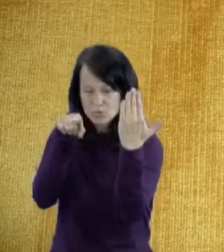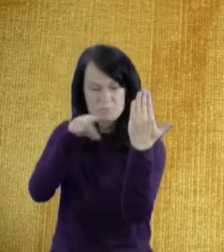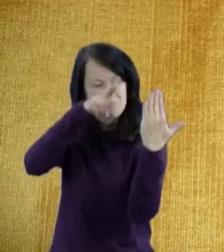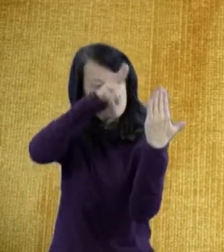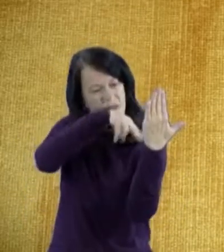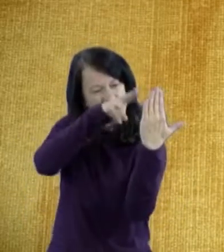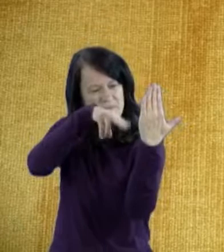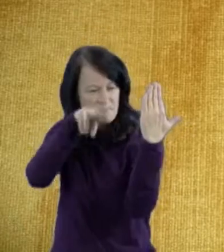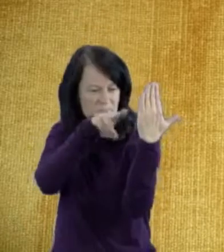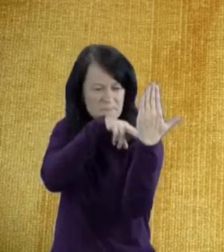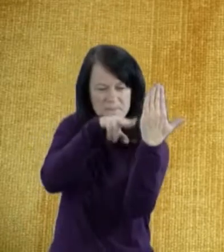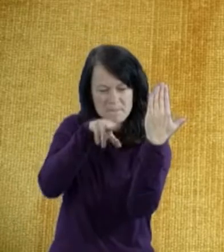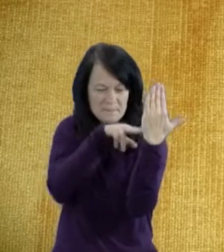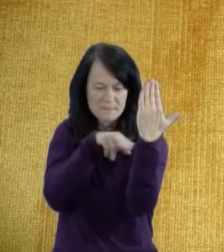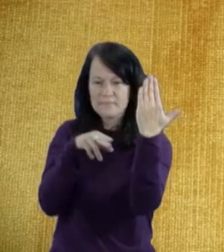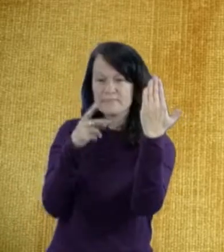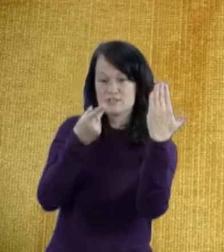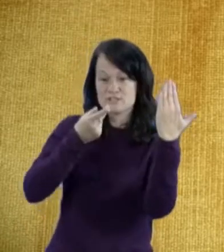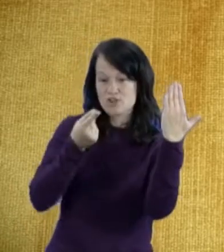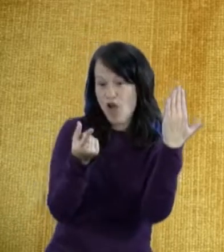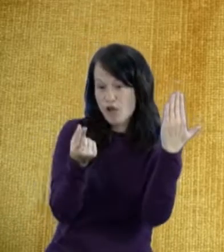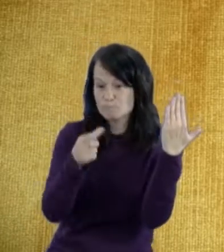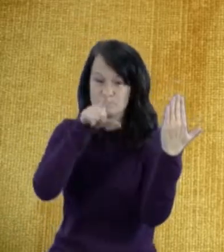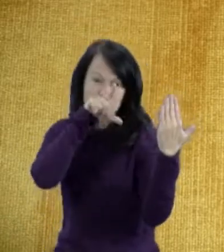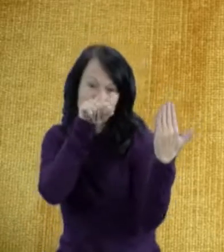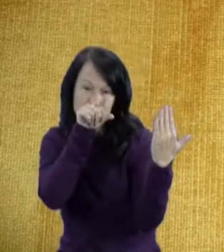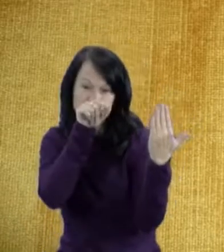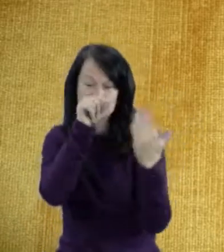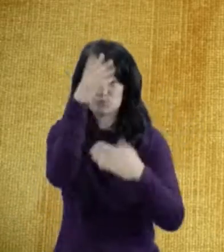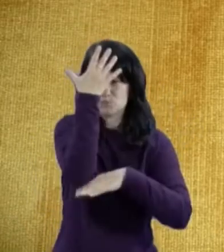You love to paint pictures of dogs, birds, and trees